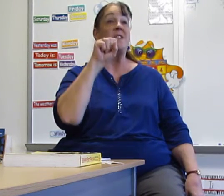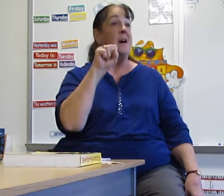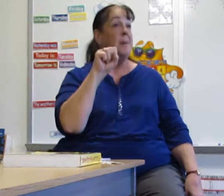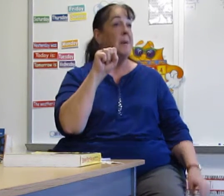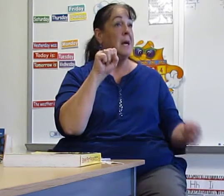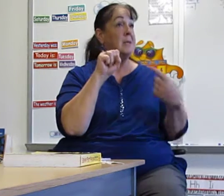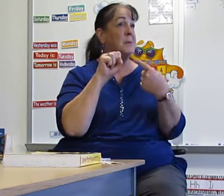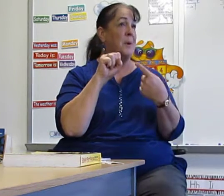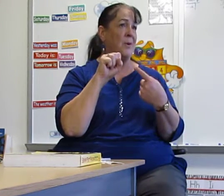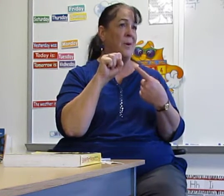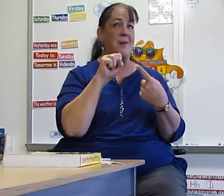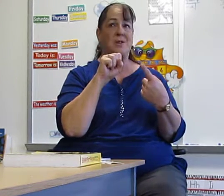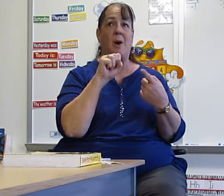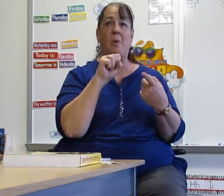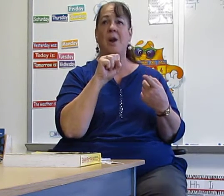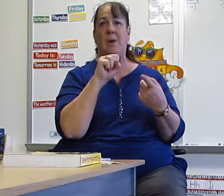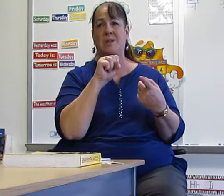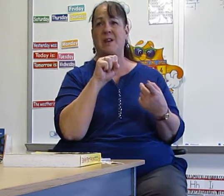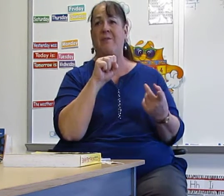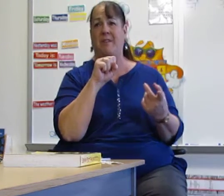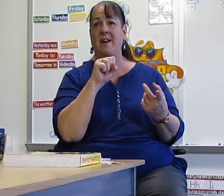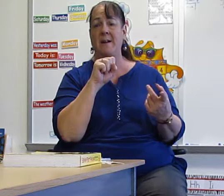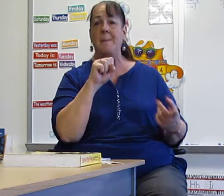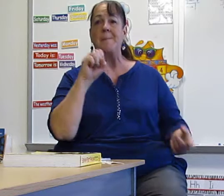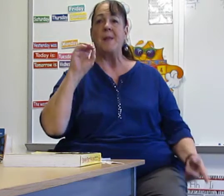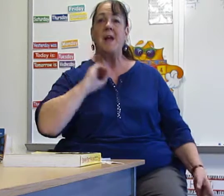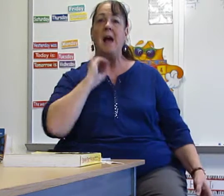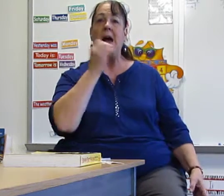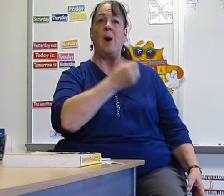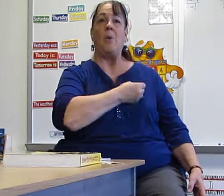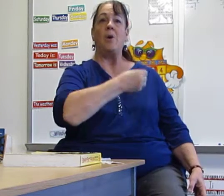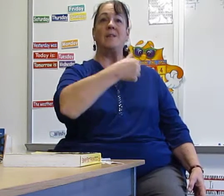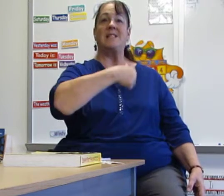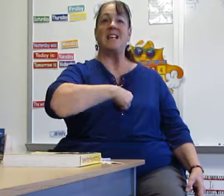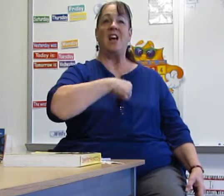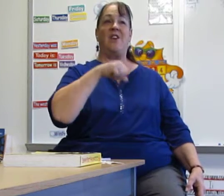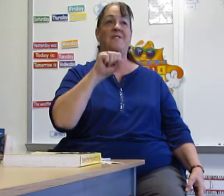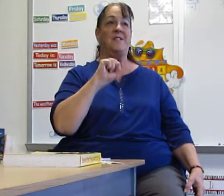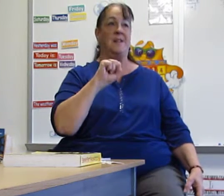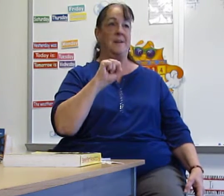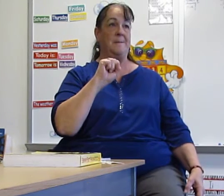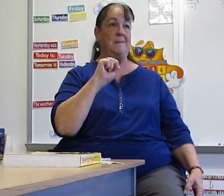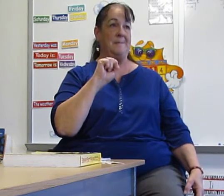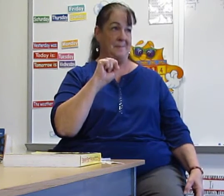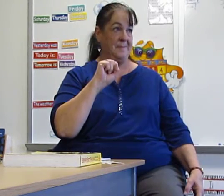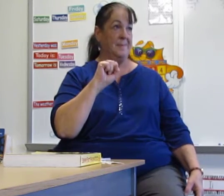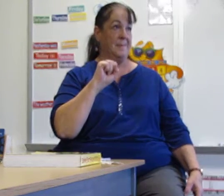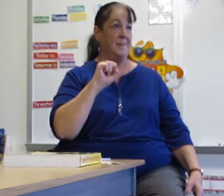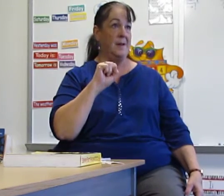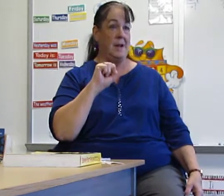Because it's plural. There's not one ourself. Our. Selves. Okay.